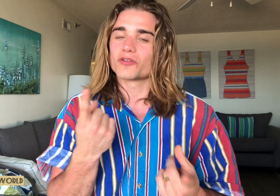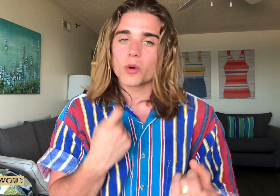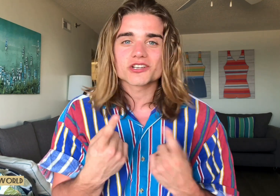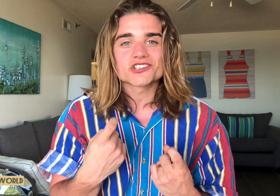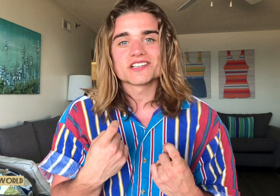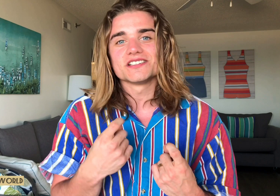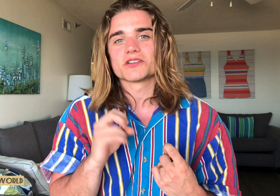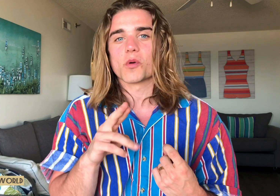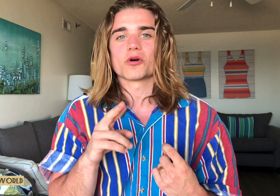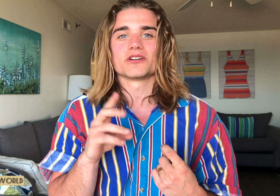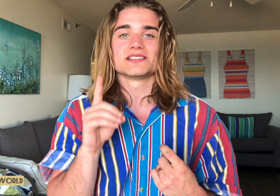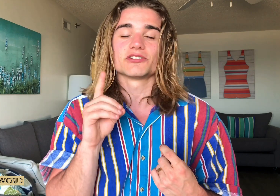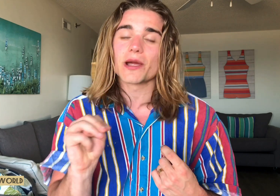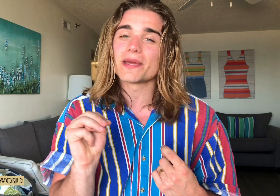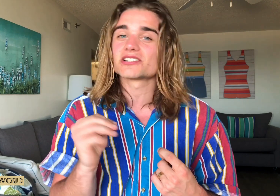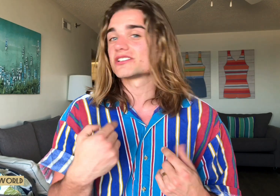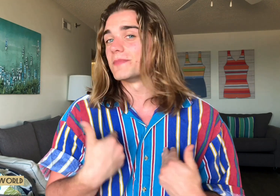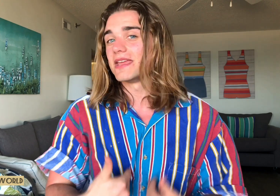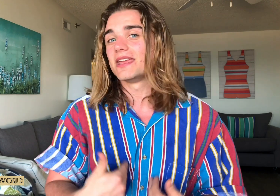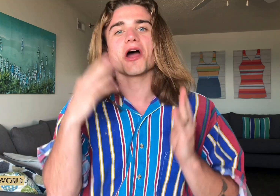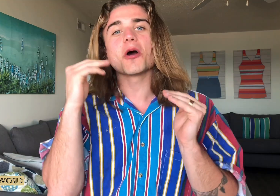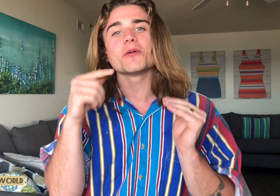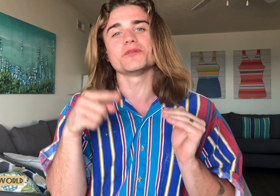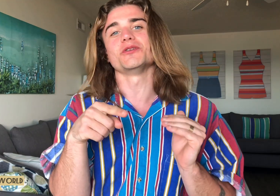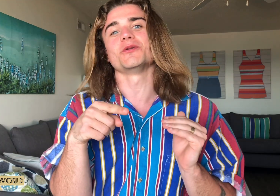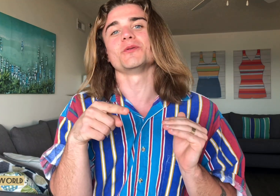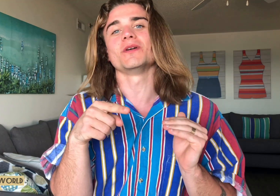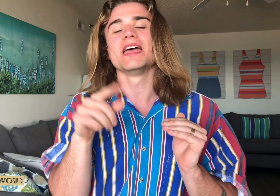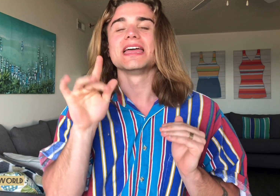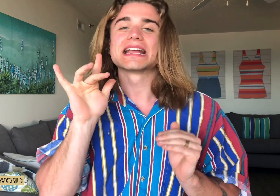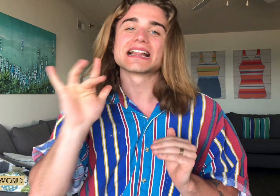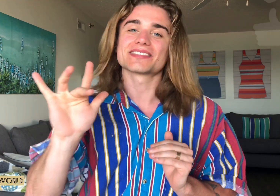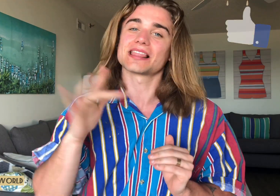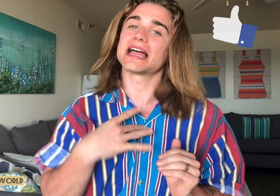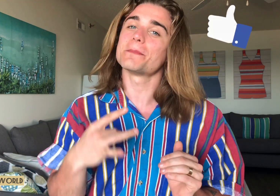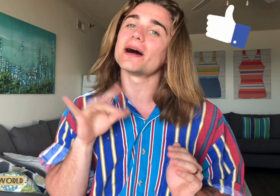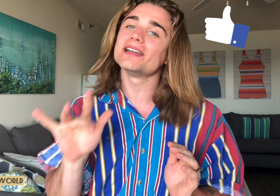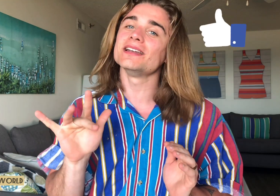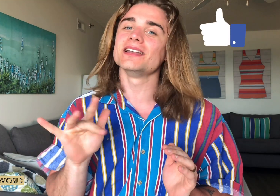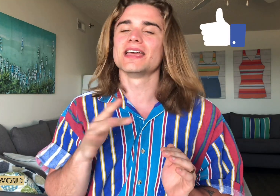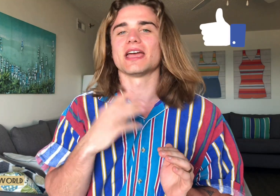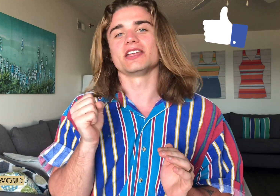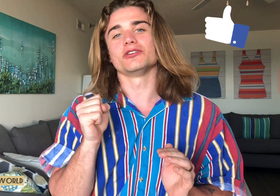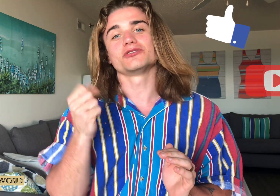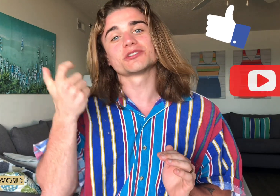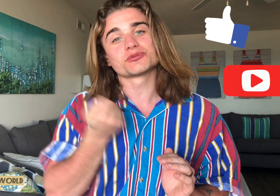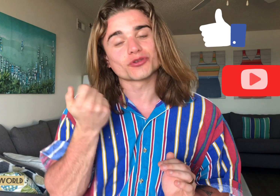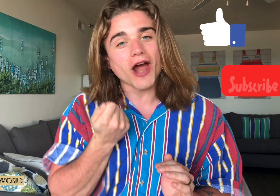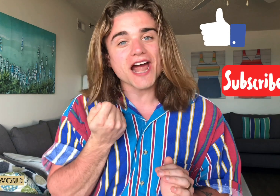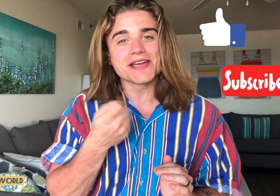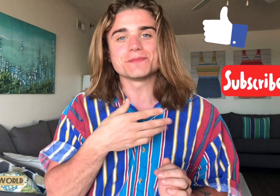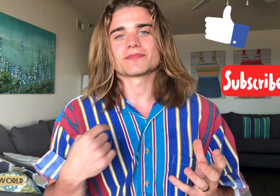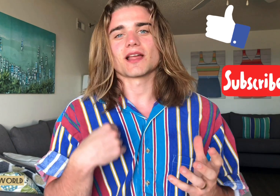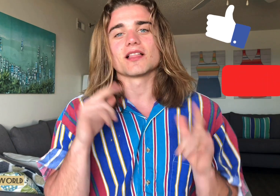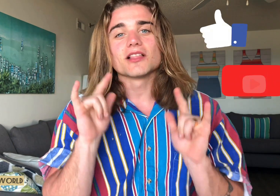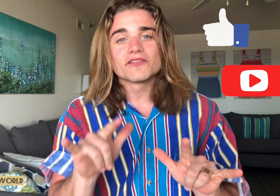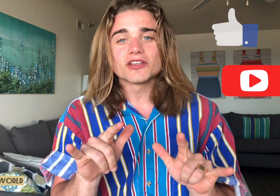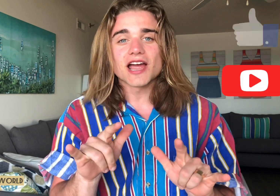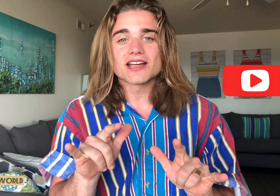questions or direct message me. I hope you click the like button and you subscribe. I love you guys.